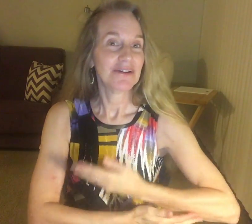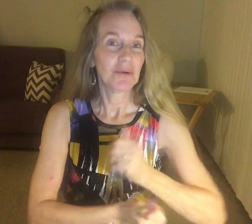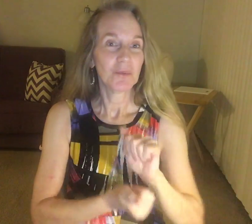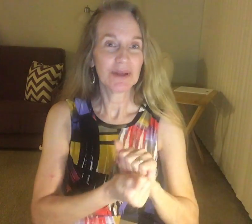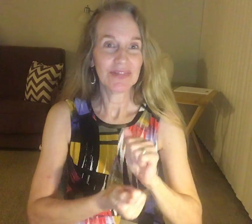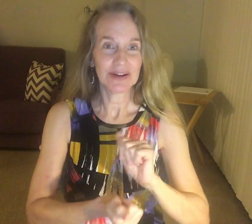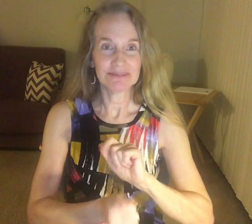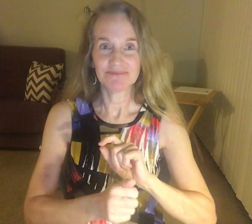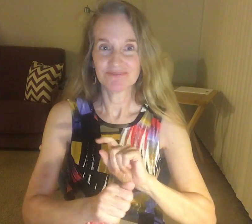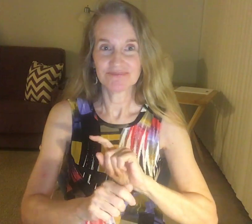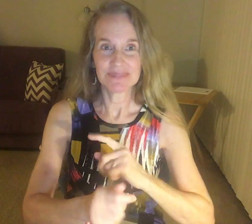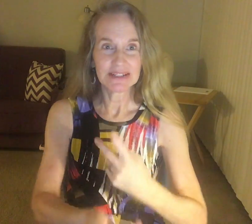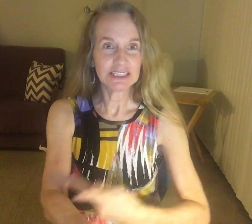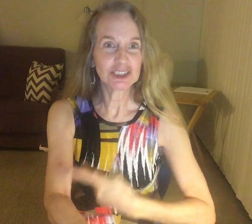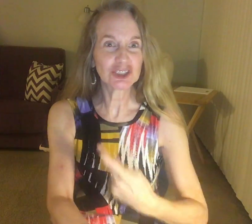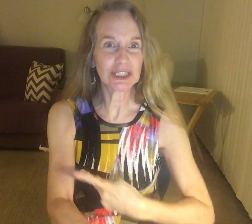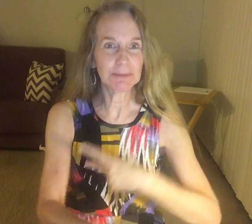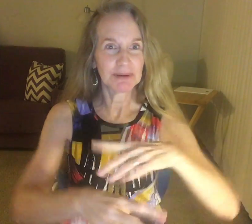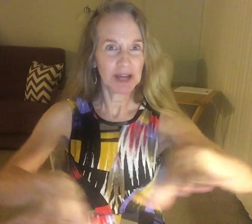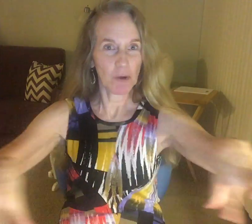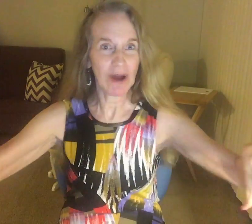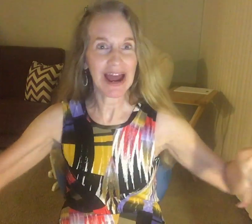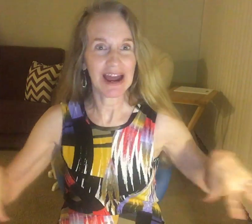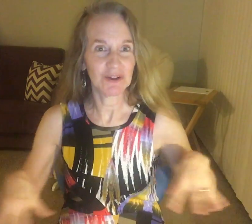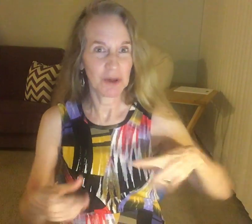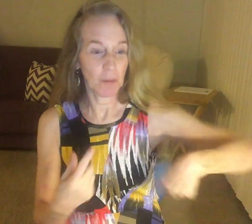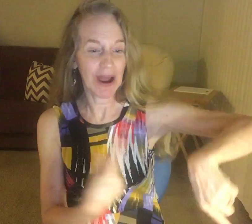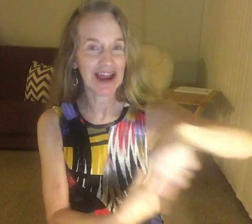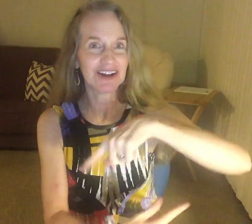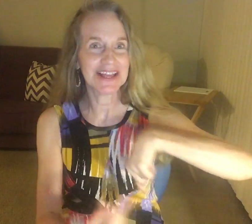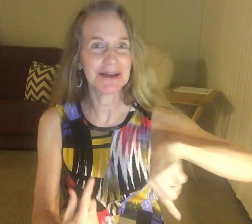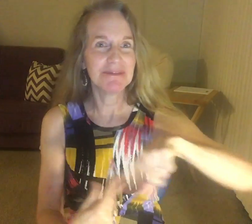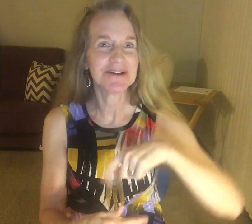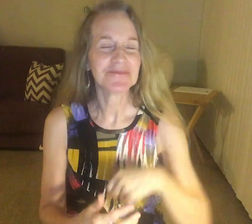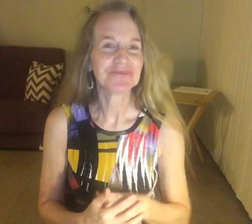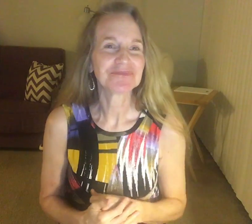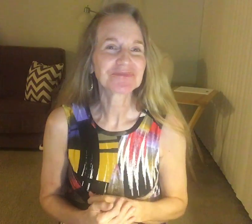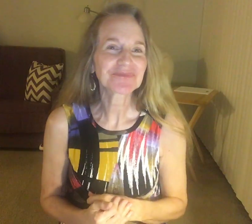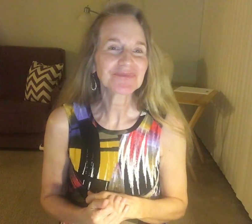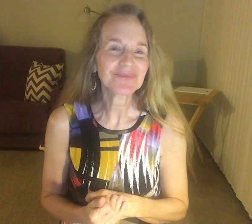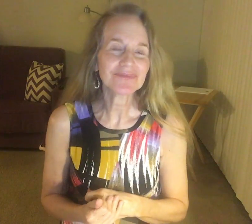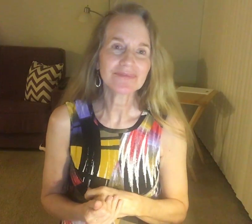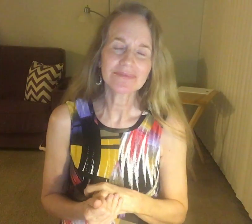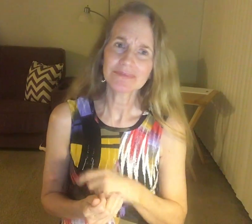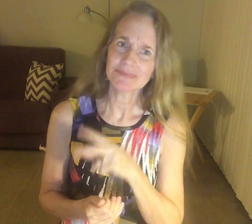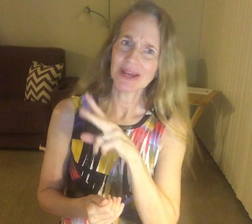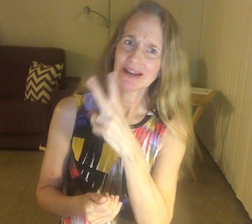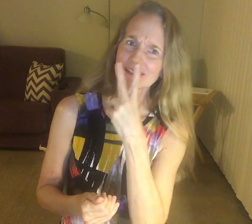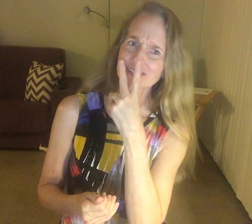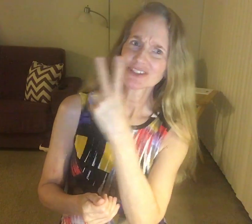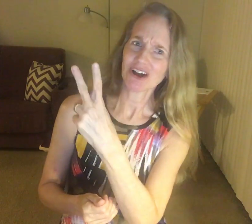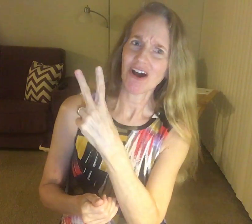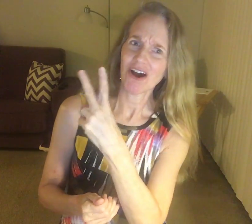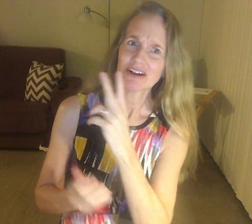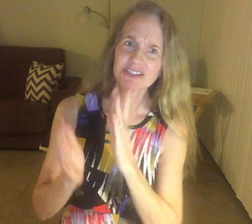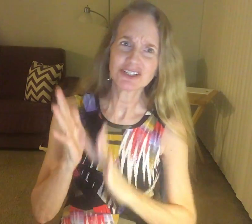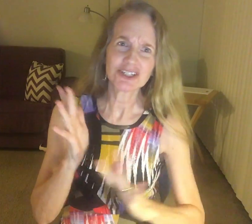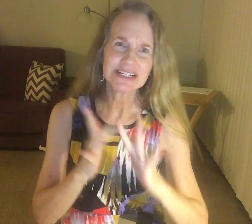We don't receive the right idea. And I saw a picture